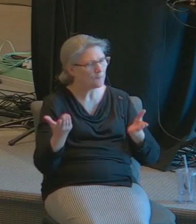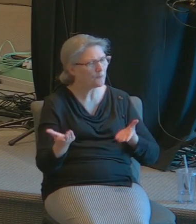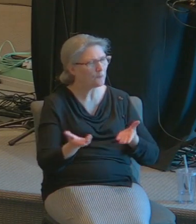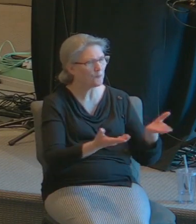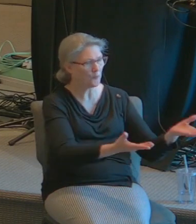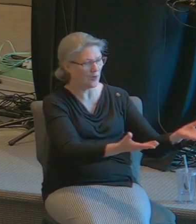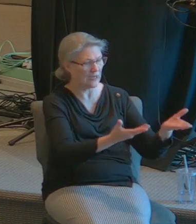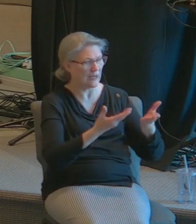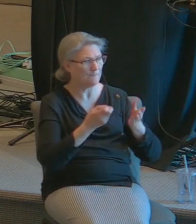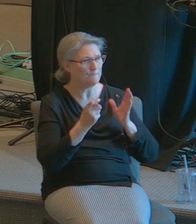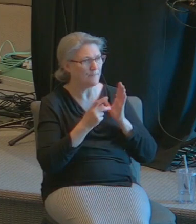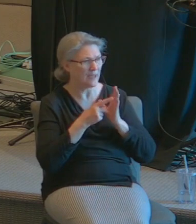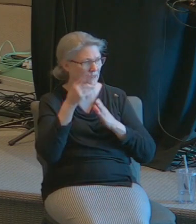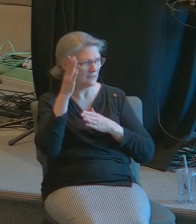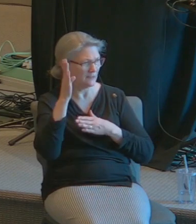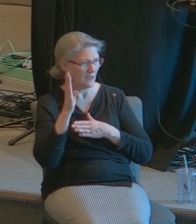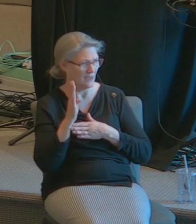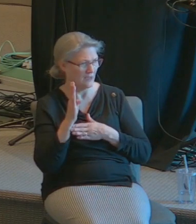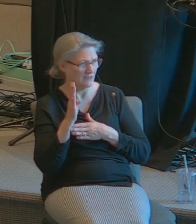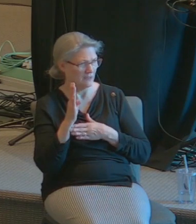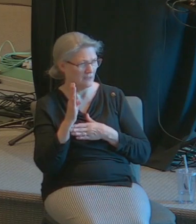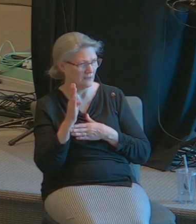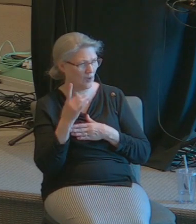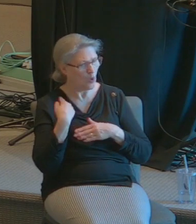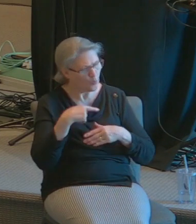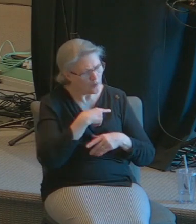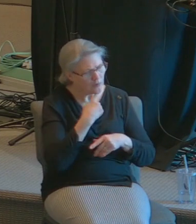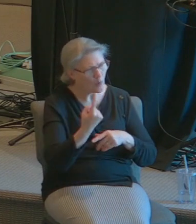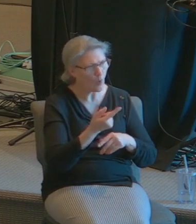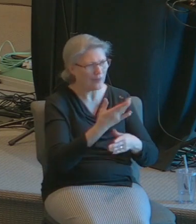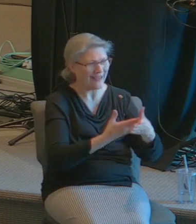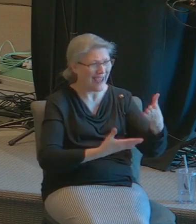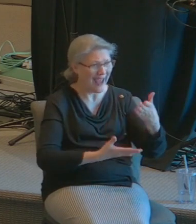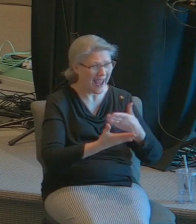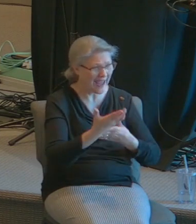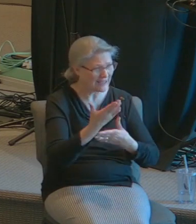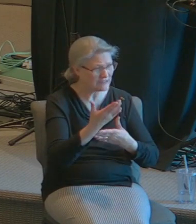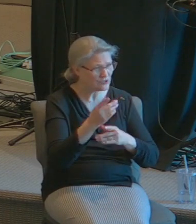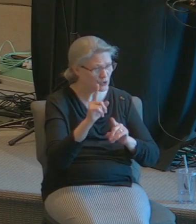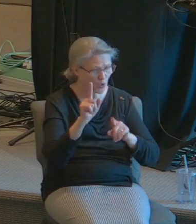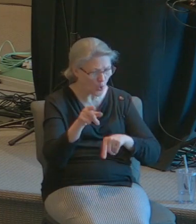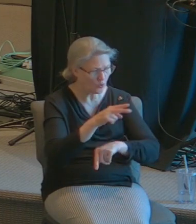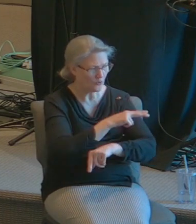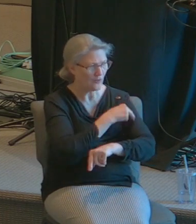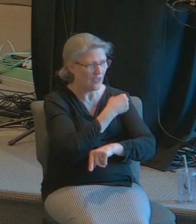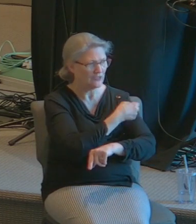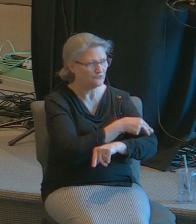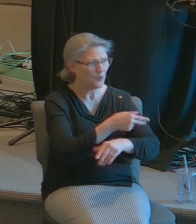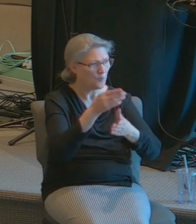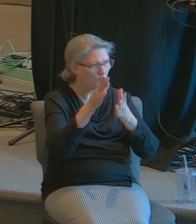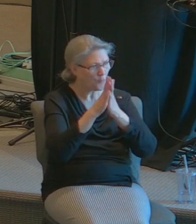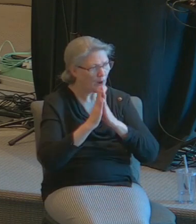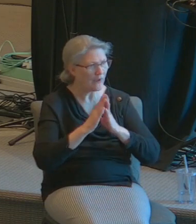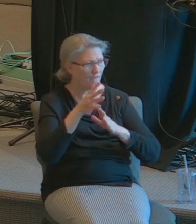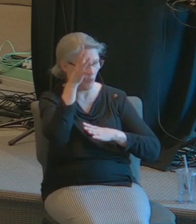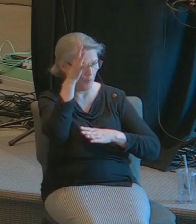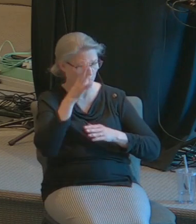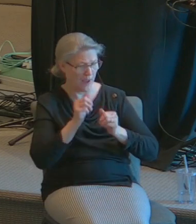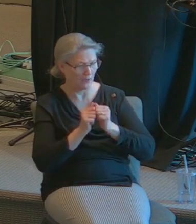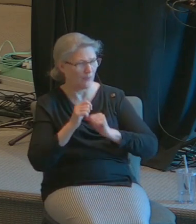a man that's suffering with deep cancerous situation and lay our hands and let the spirit of God